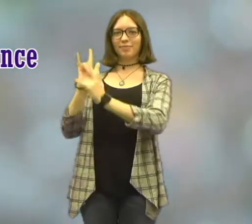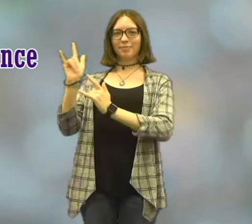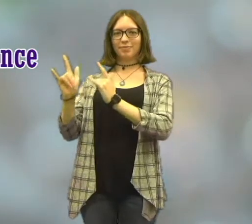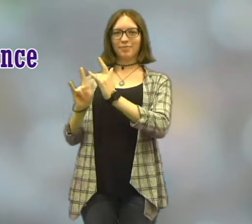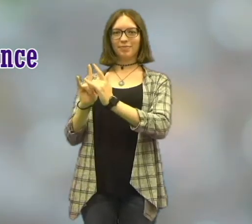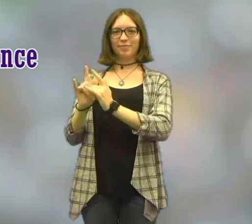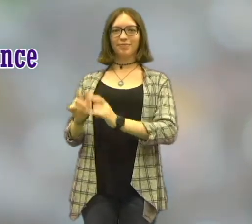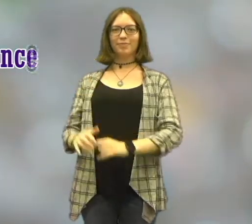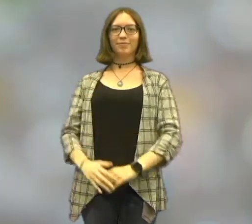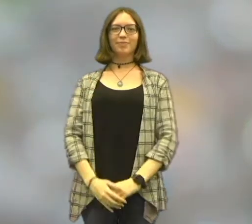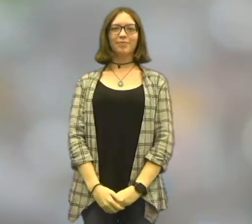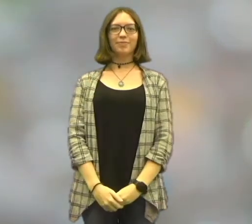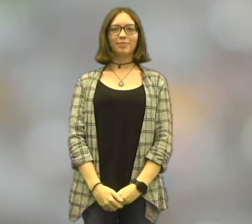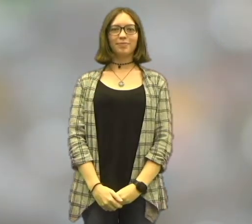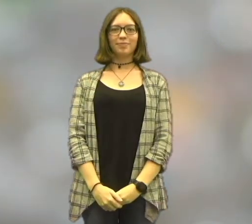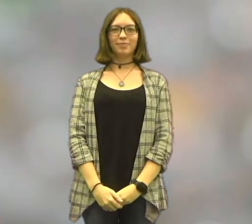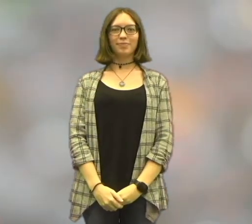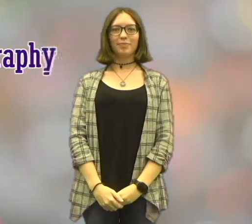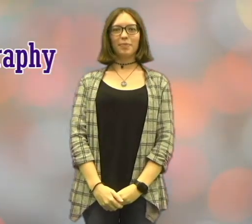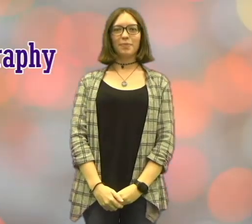Thank